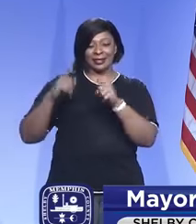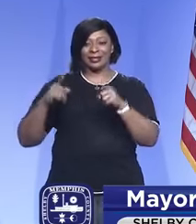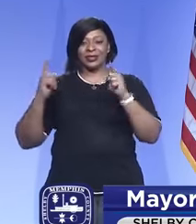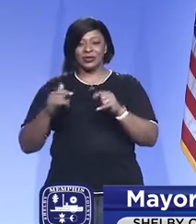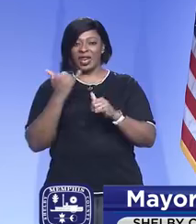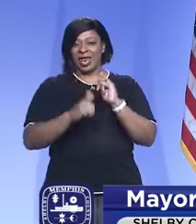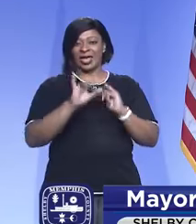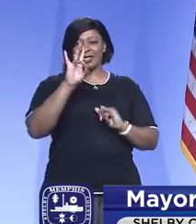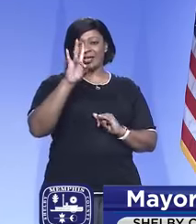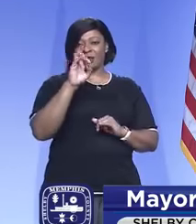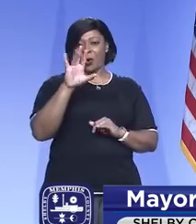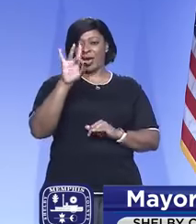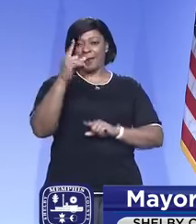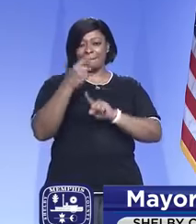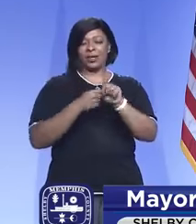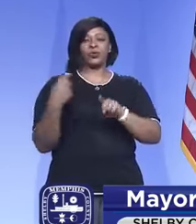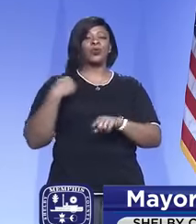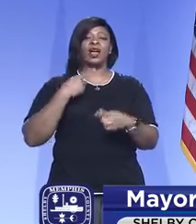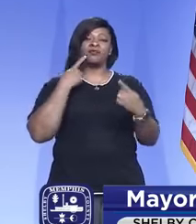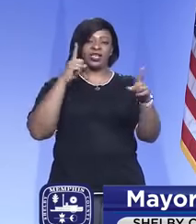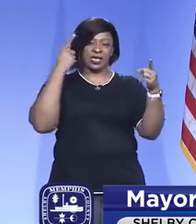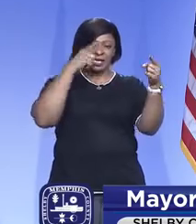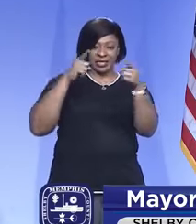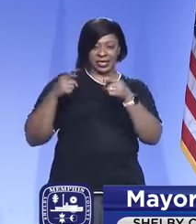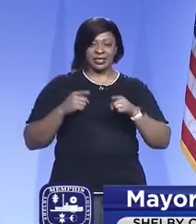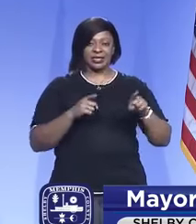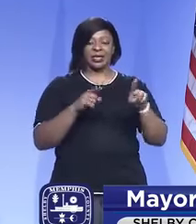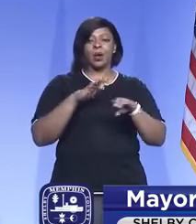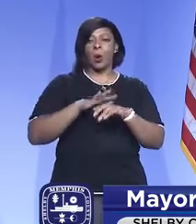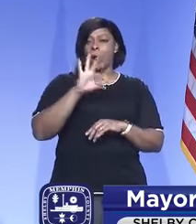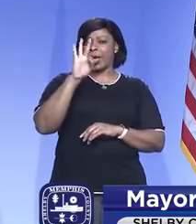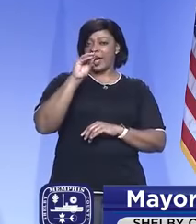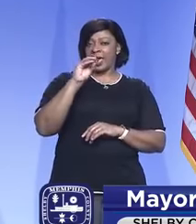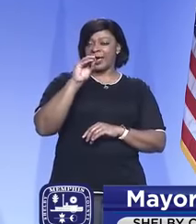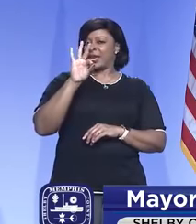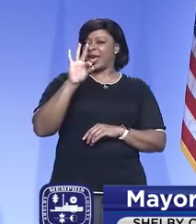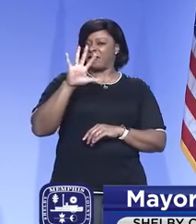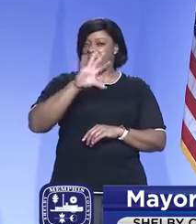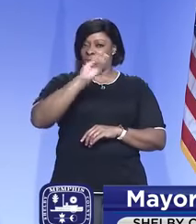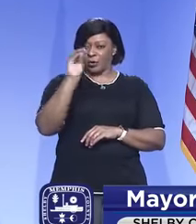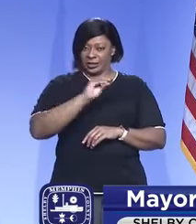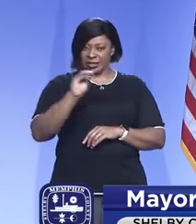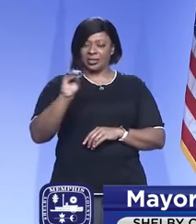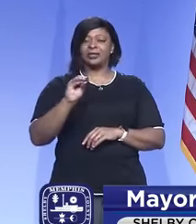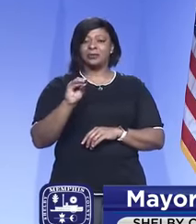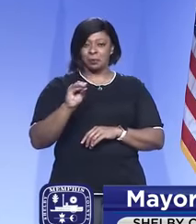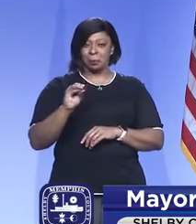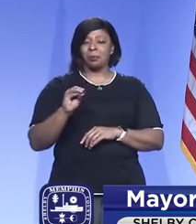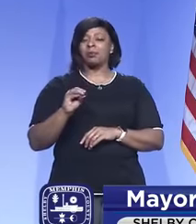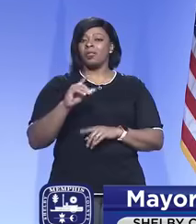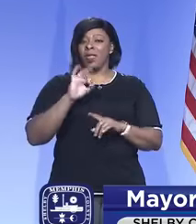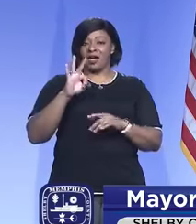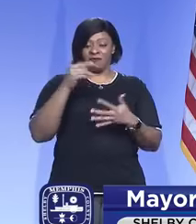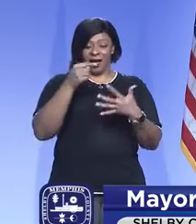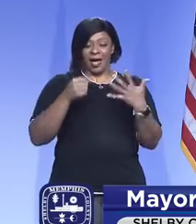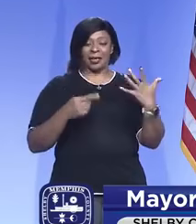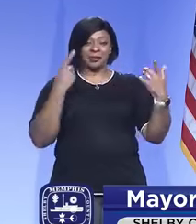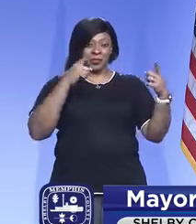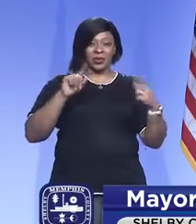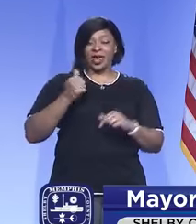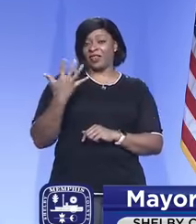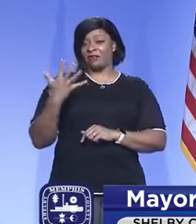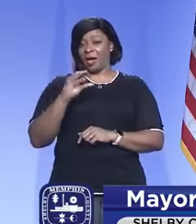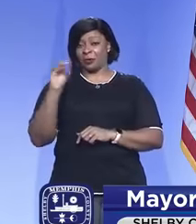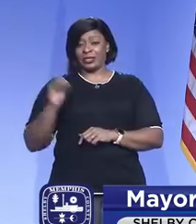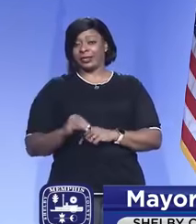the last seven or eight months, I think that we have achieved consensus on 95% of items. The other